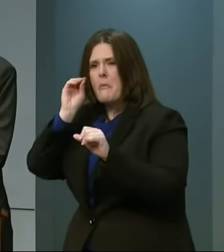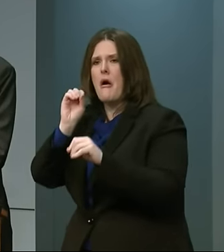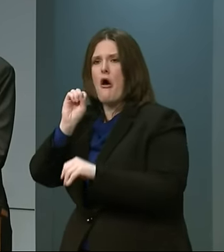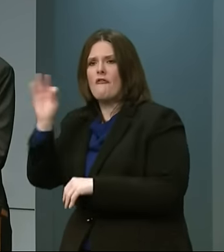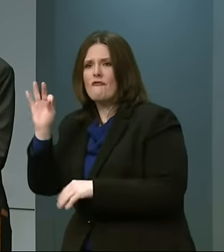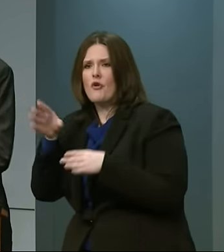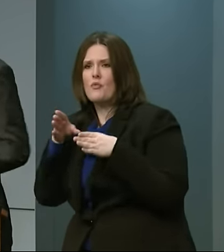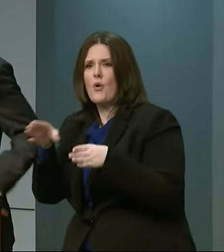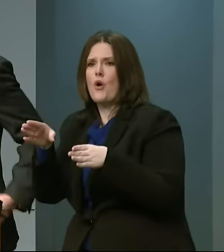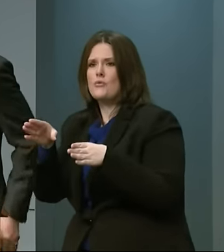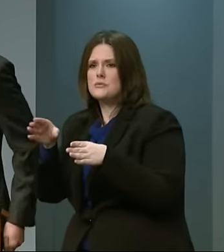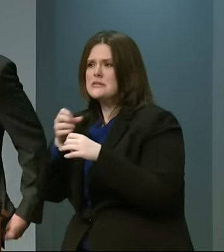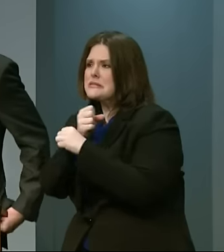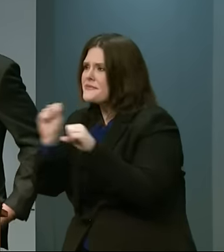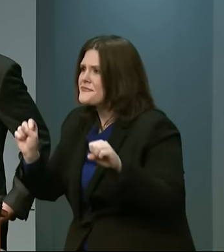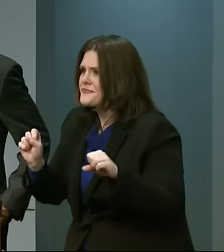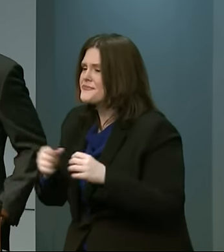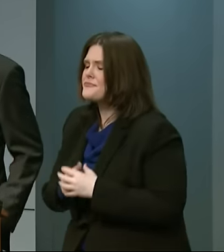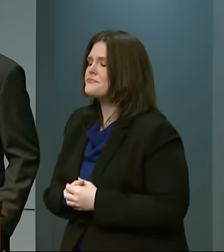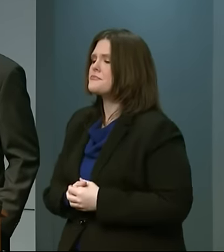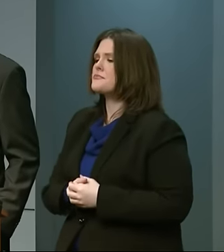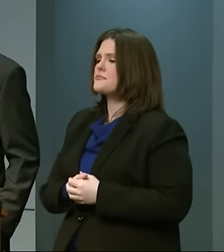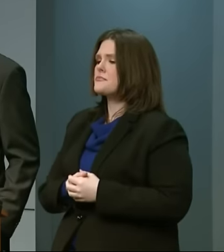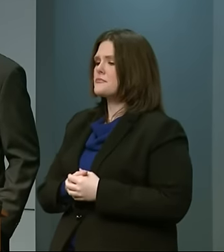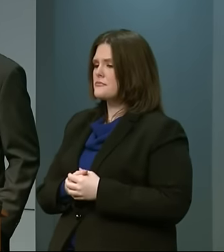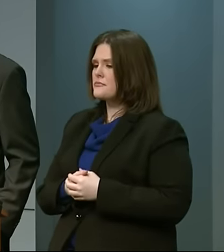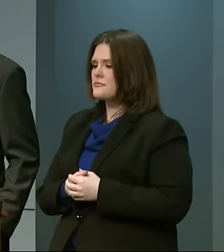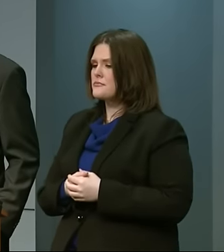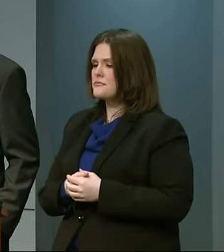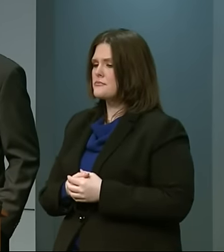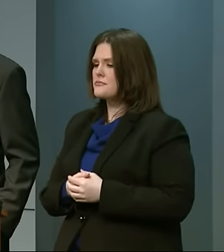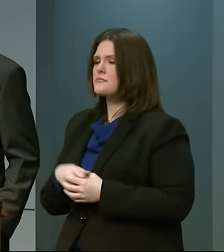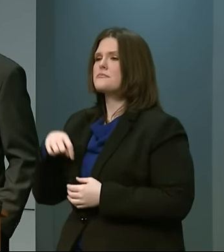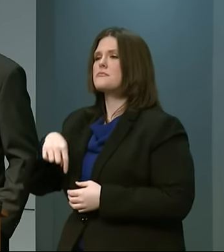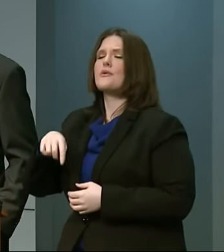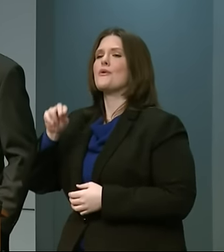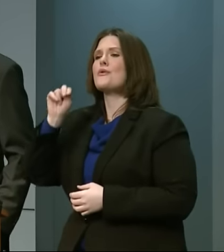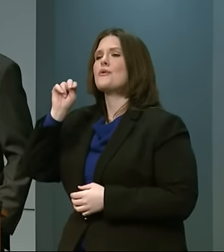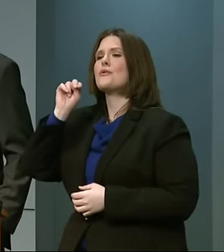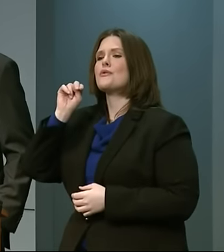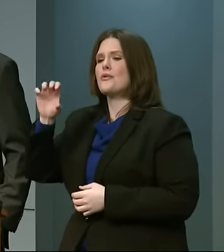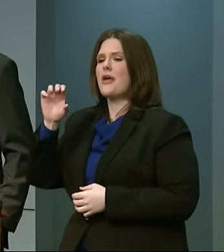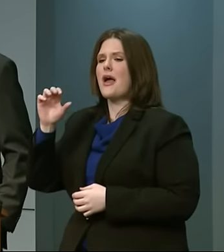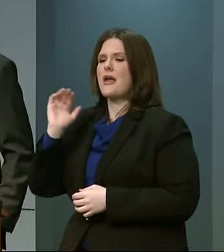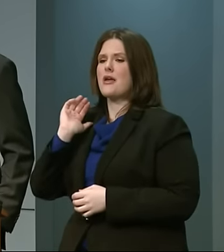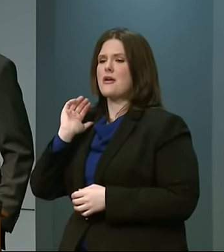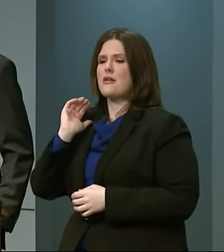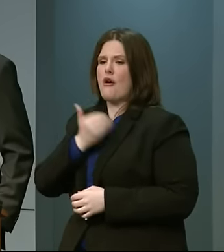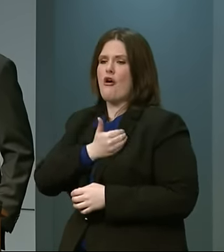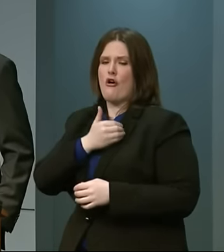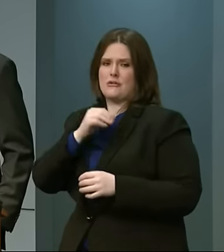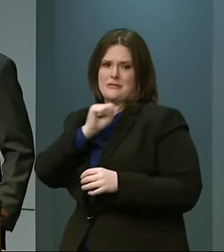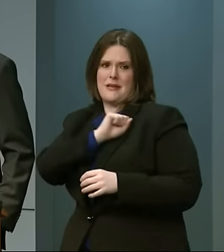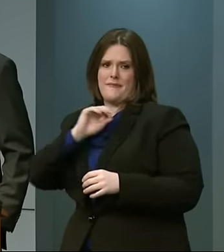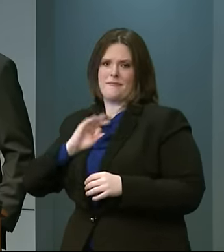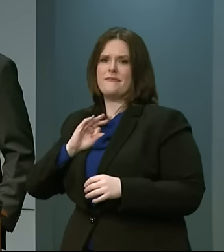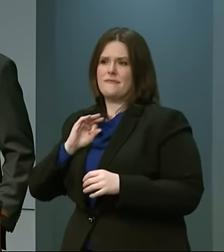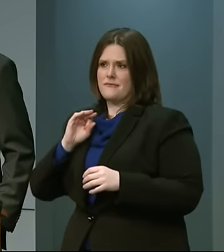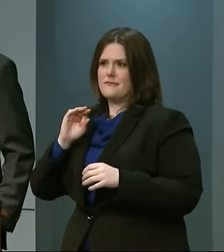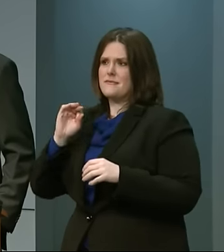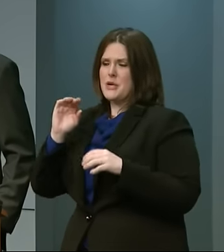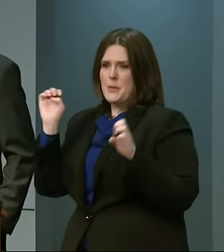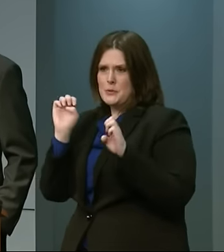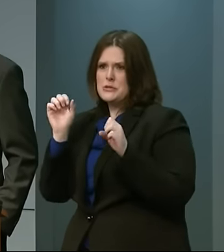off the road. North Carolina forces are being mobilized and here at the Central